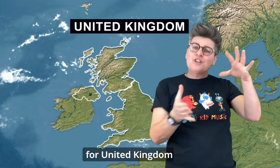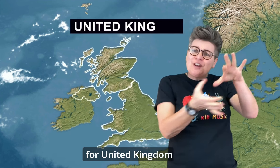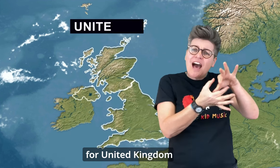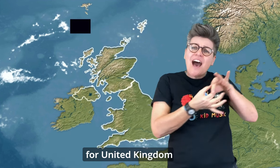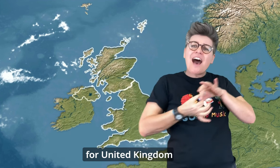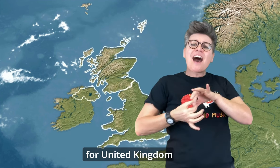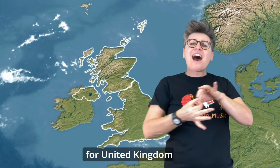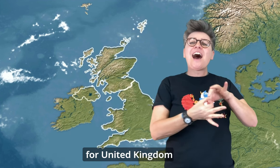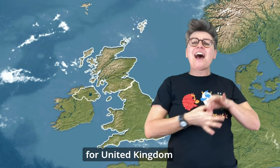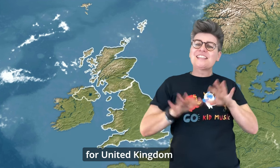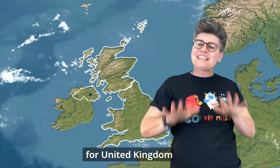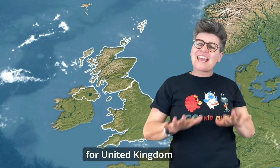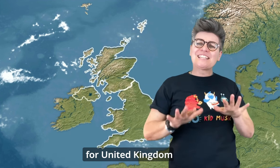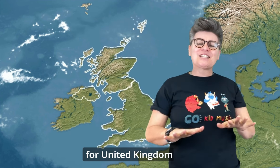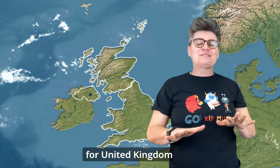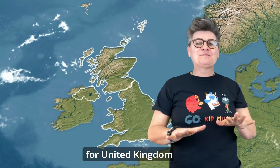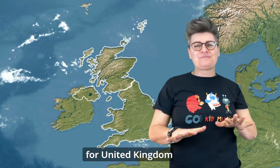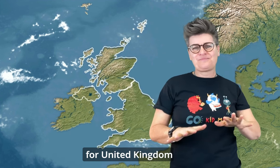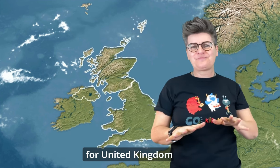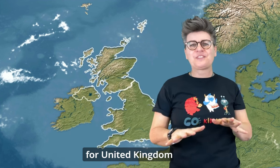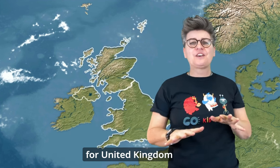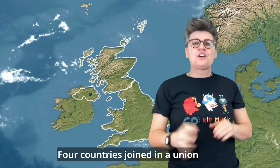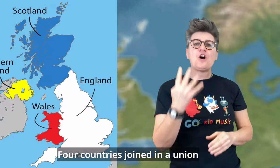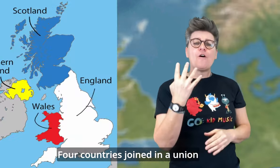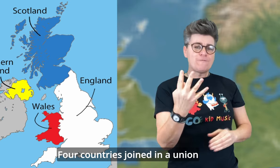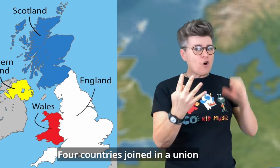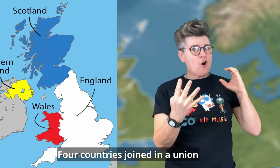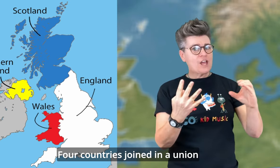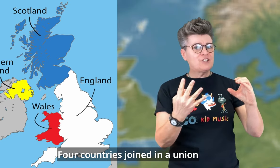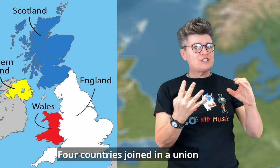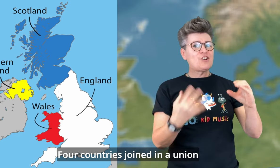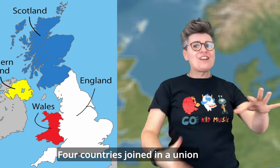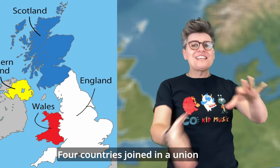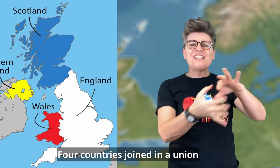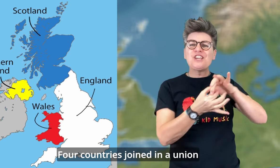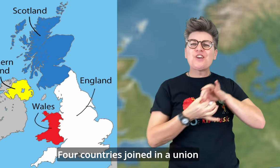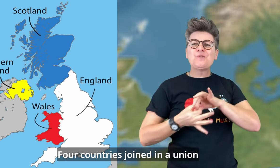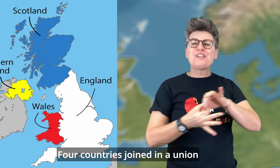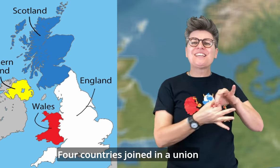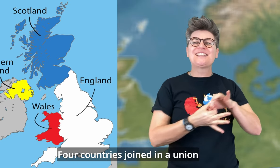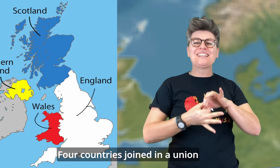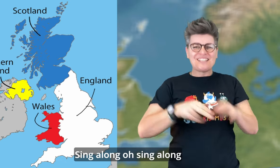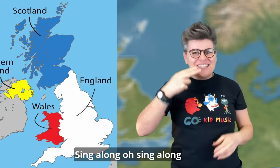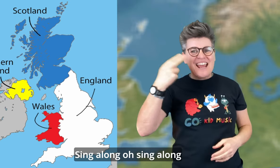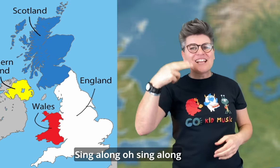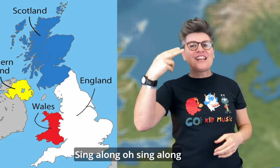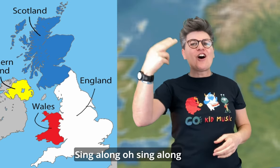United Kingdom Four countries joined in a union Sing along,